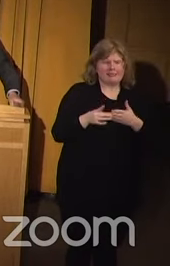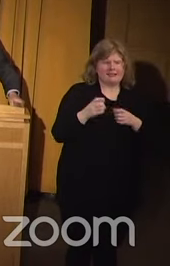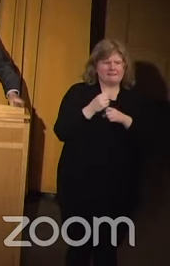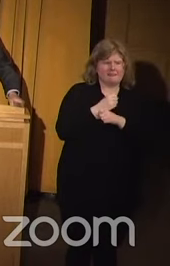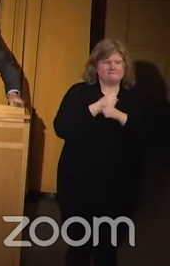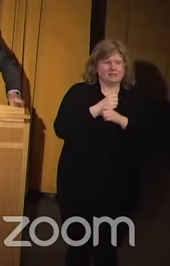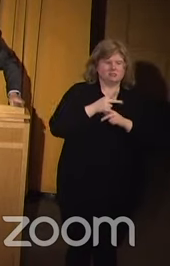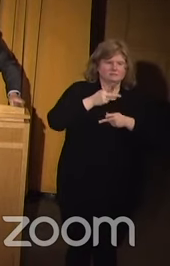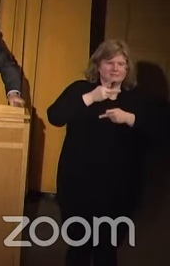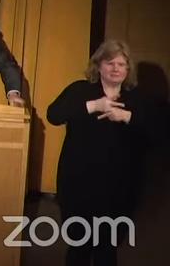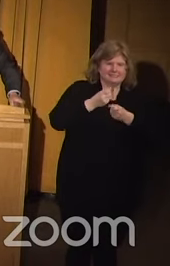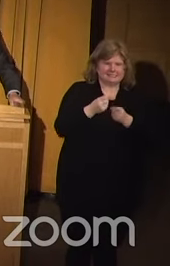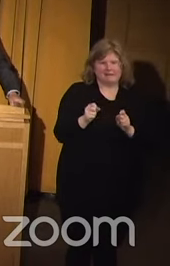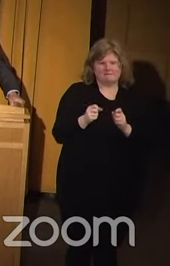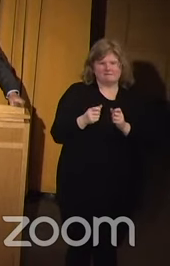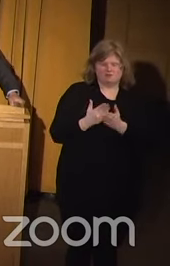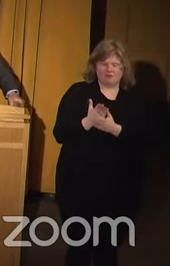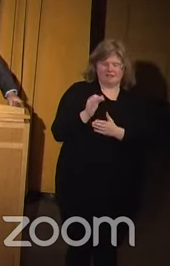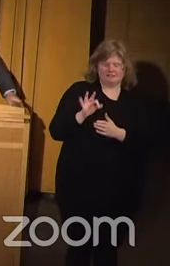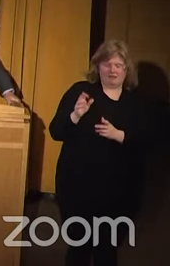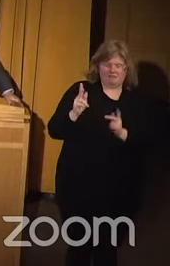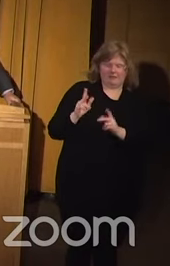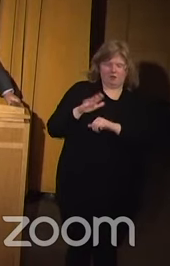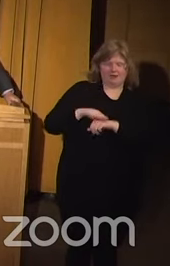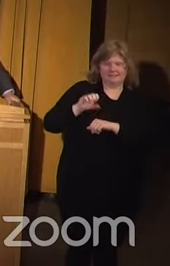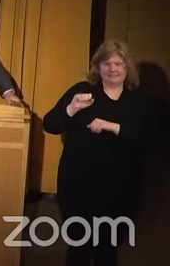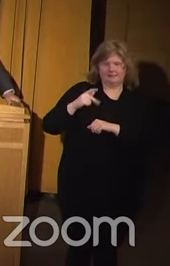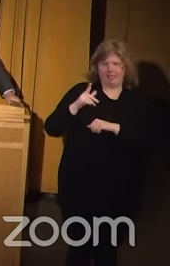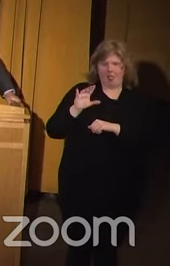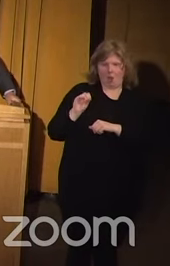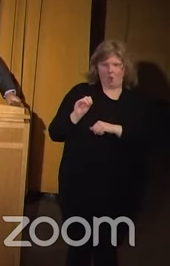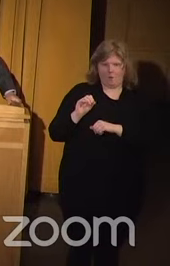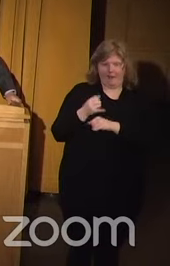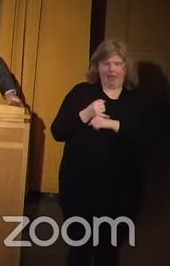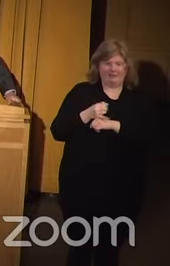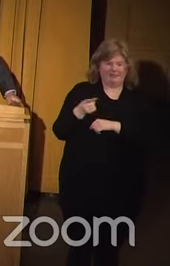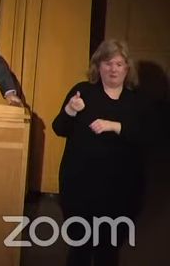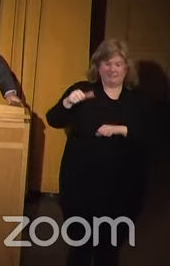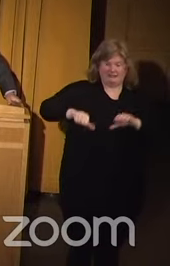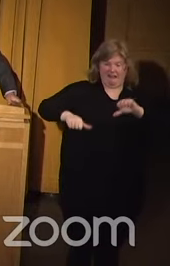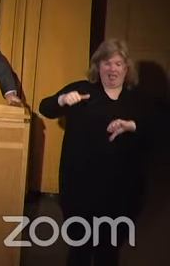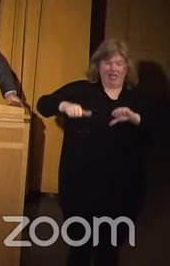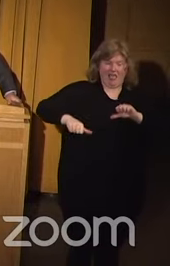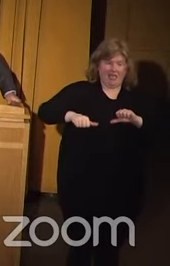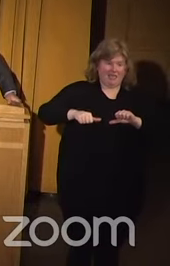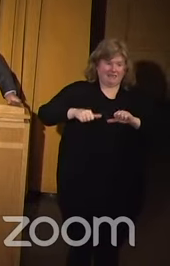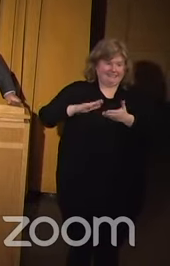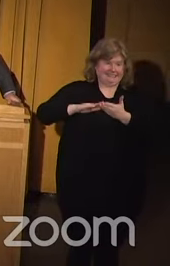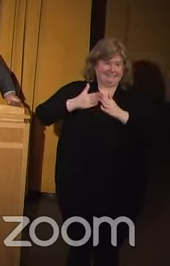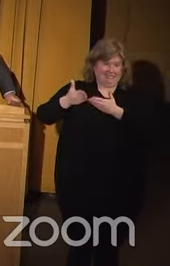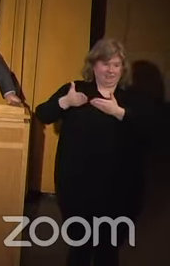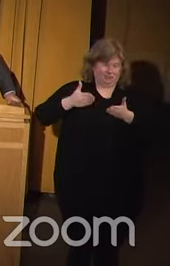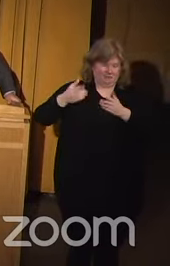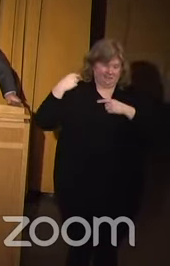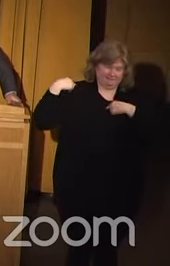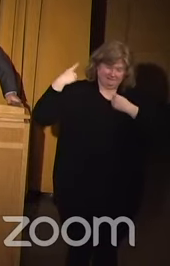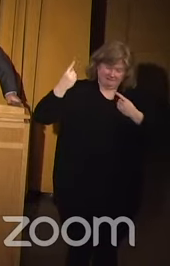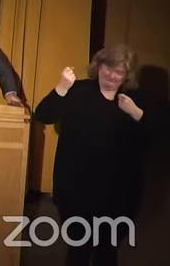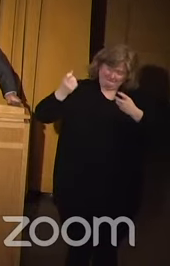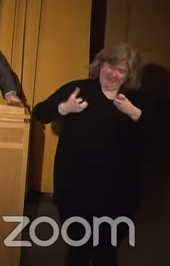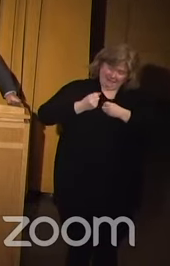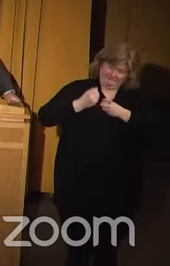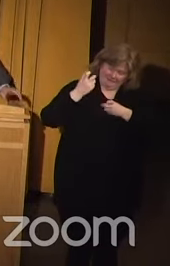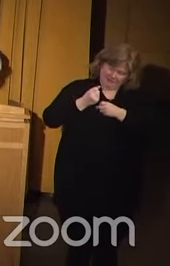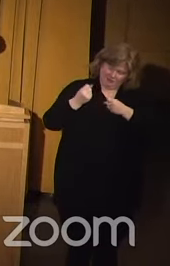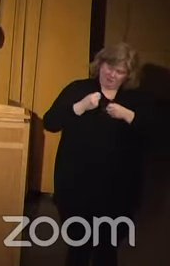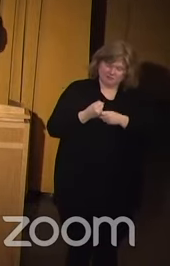the rights of the Gullah Geechee people on Sapelo Island, who have been denied municipal services for decades,